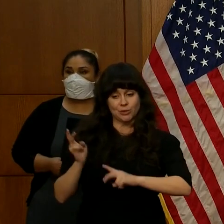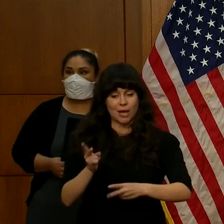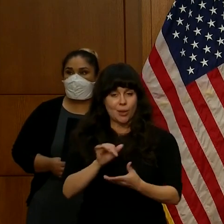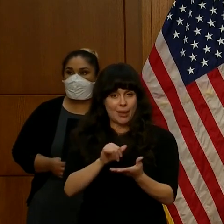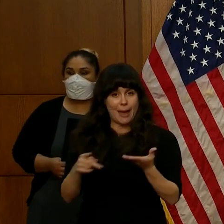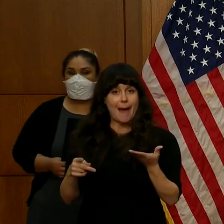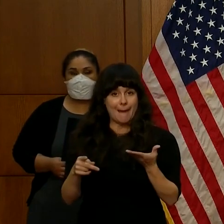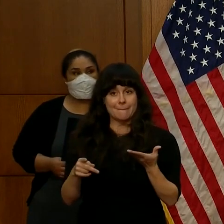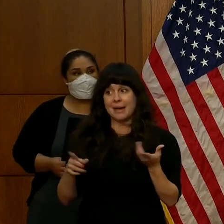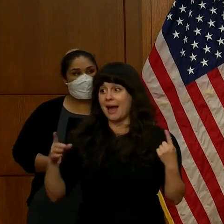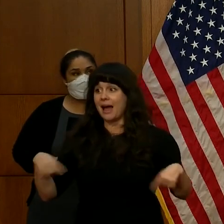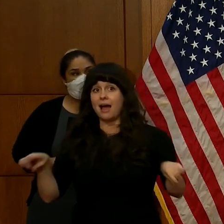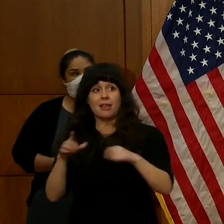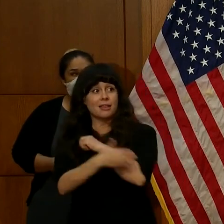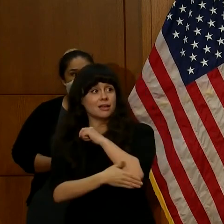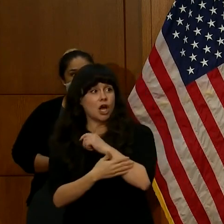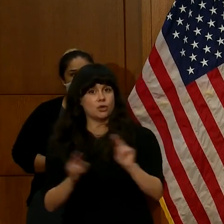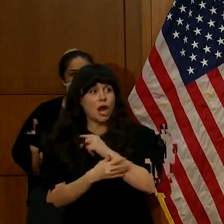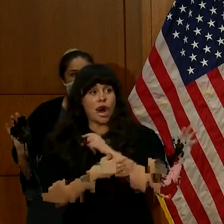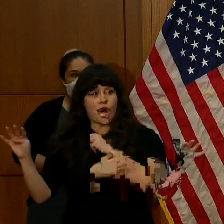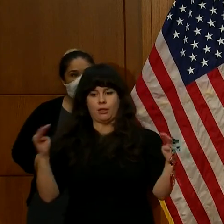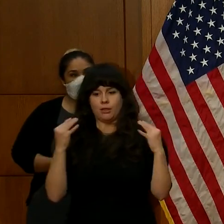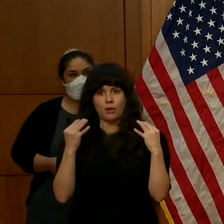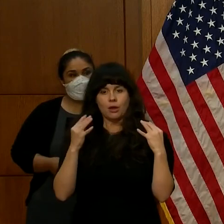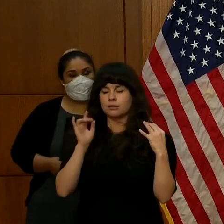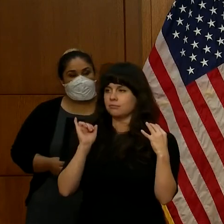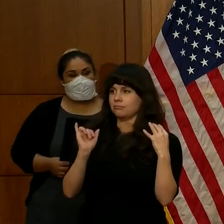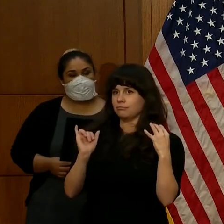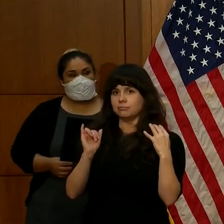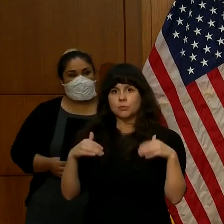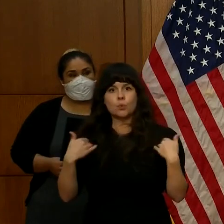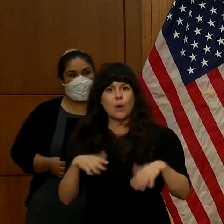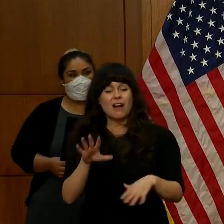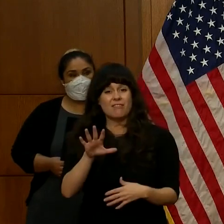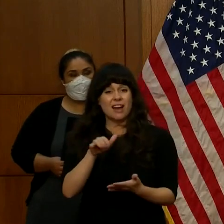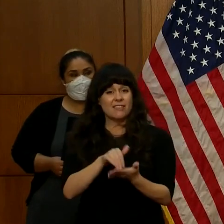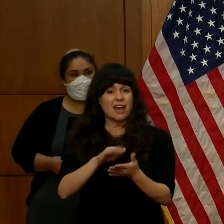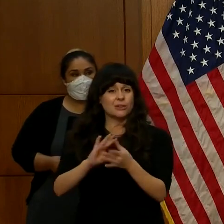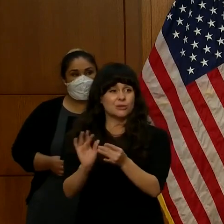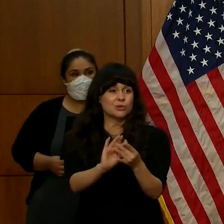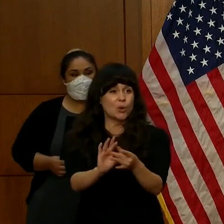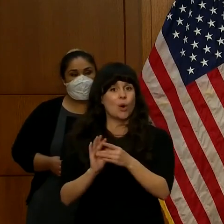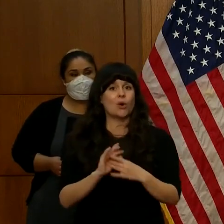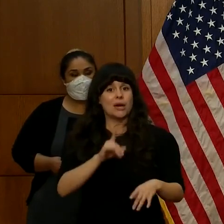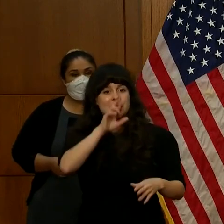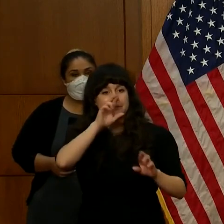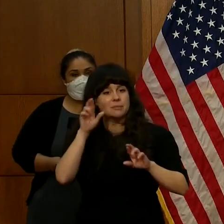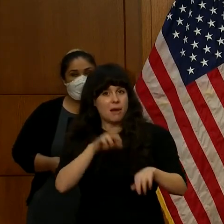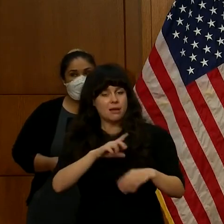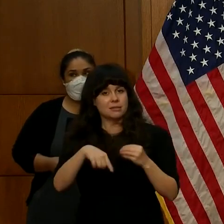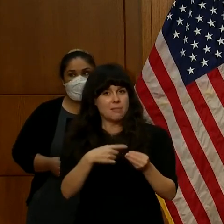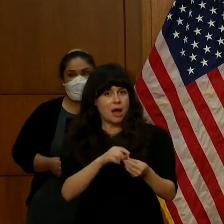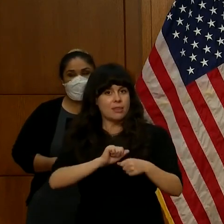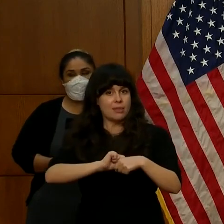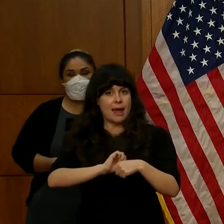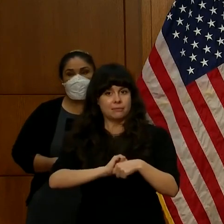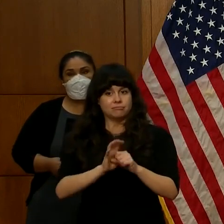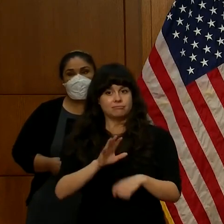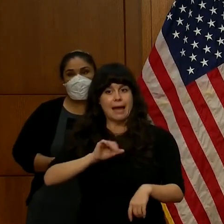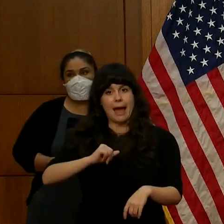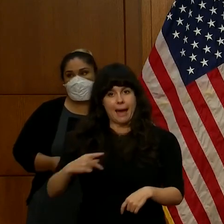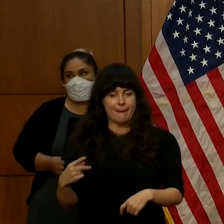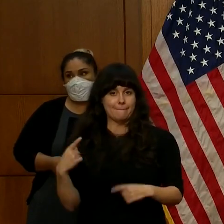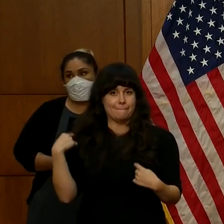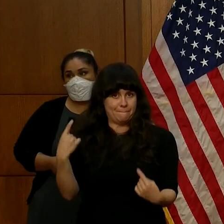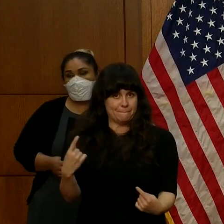attention with more than 5,000 stories around the country. This is a great start, but we have to